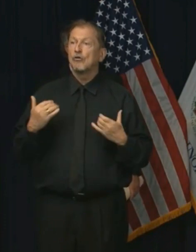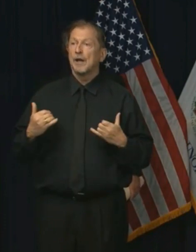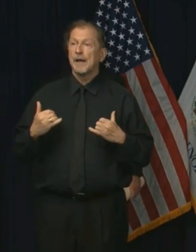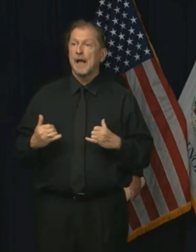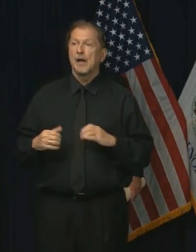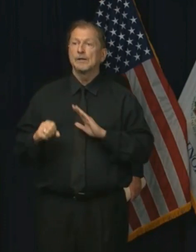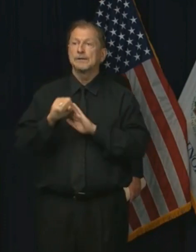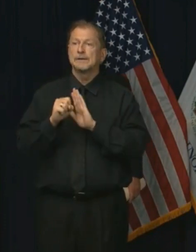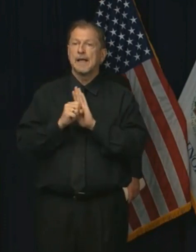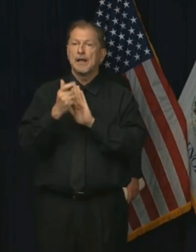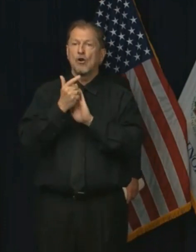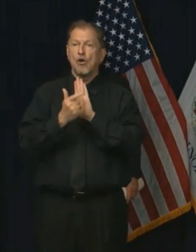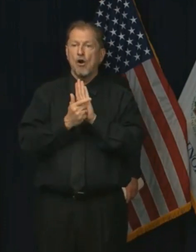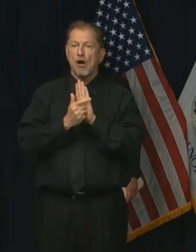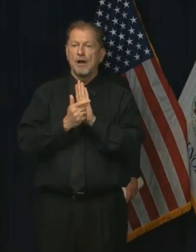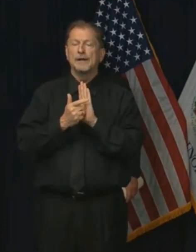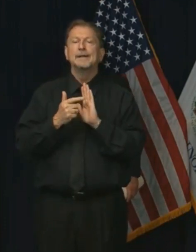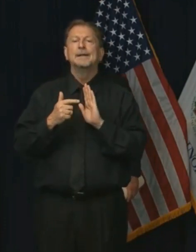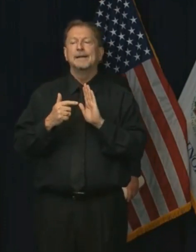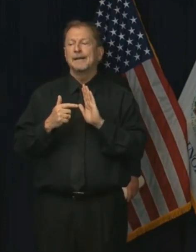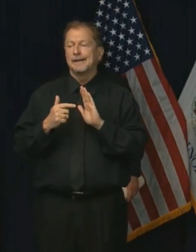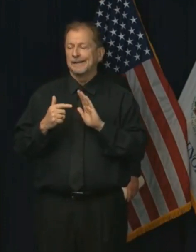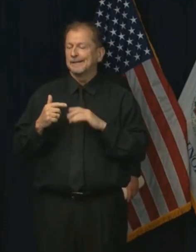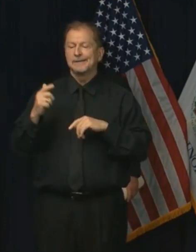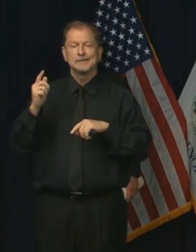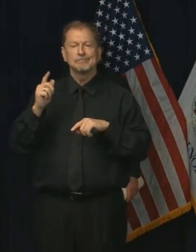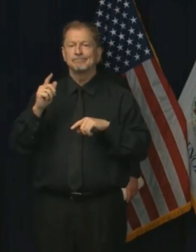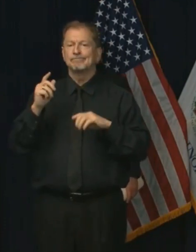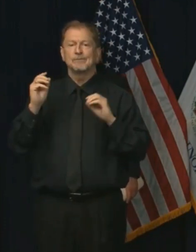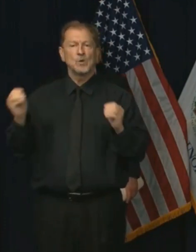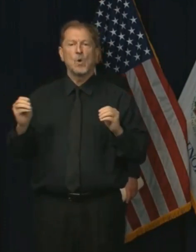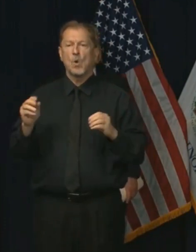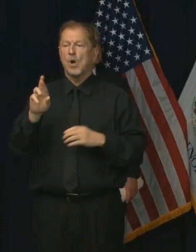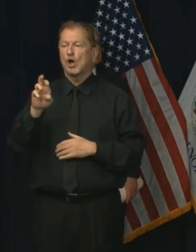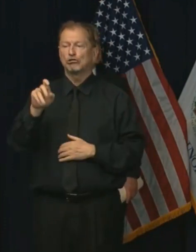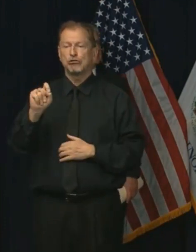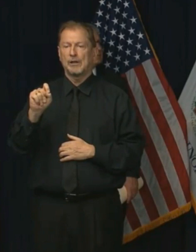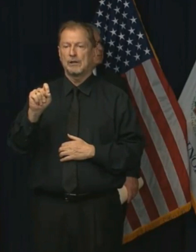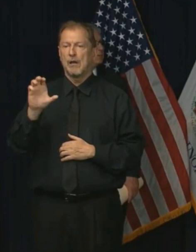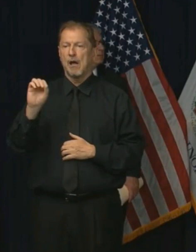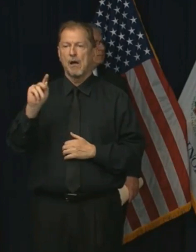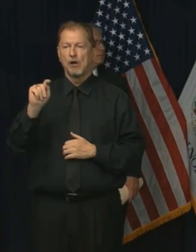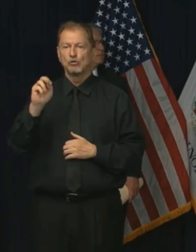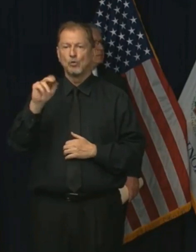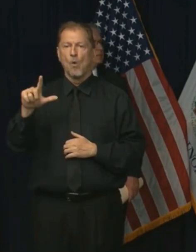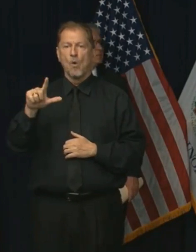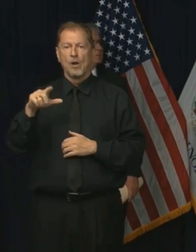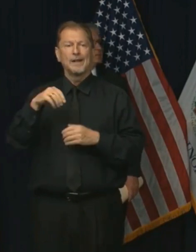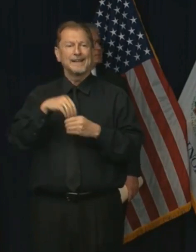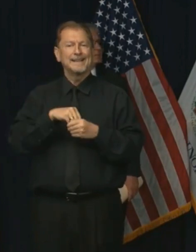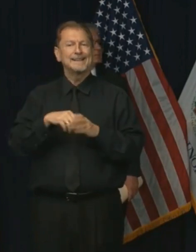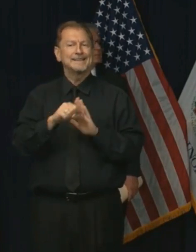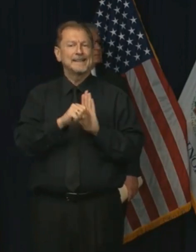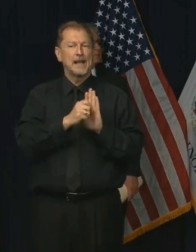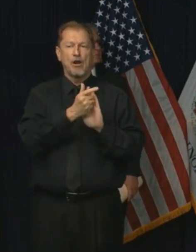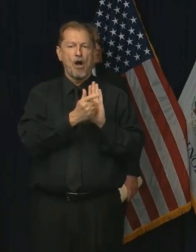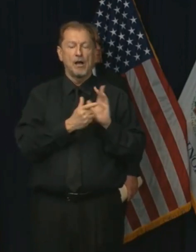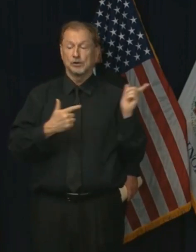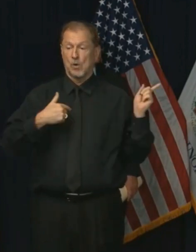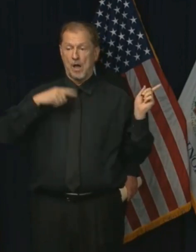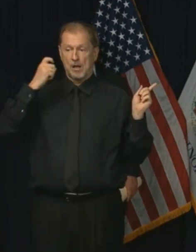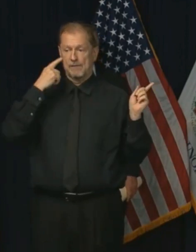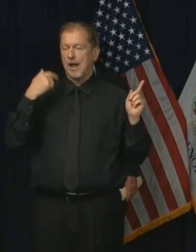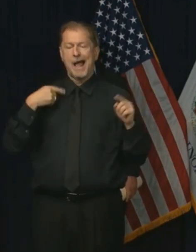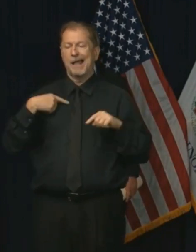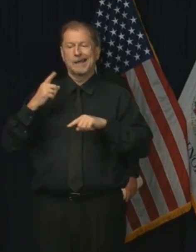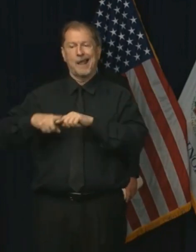state law a moratorium on rent control. So that's not something that under an executive order that I can overturn. However, as